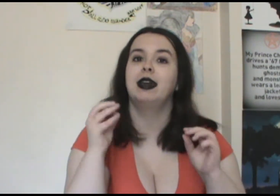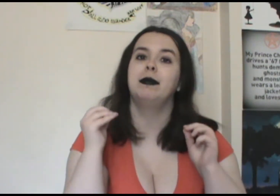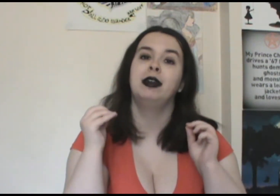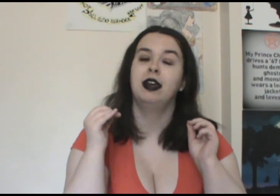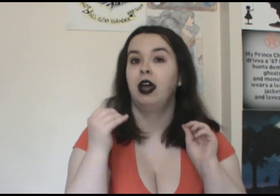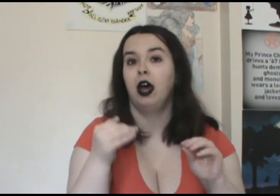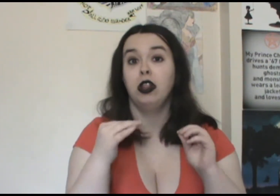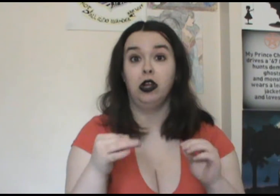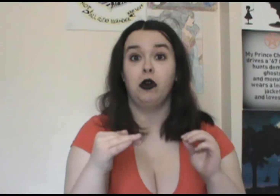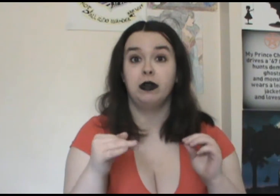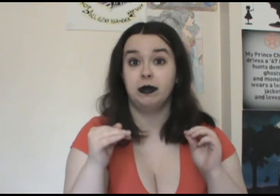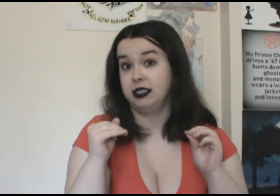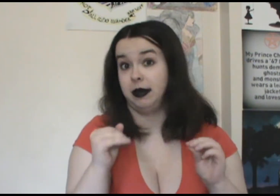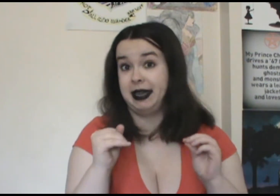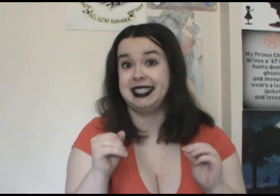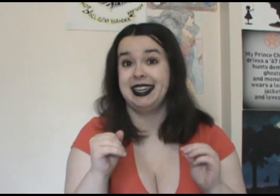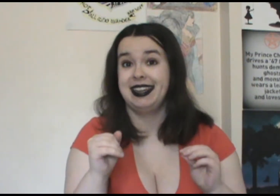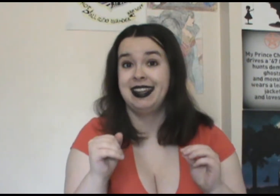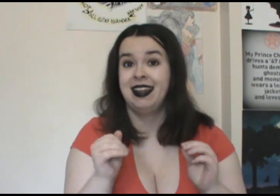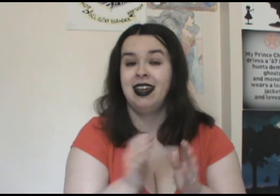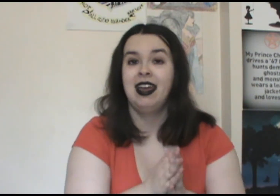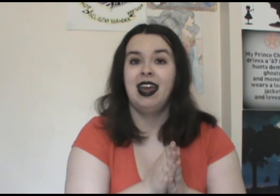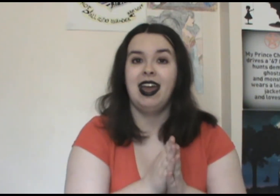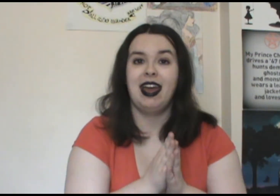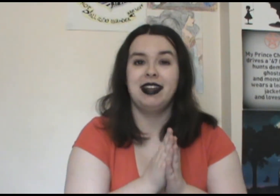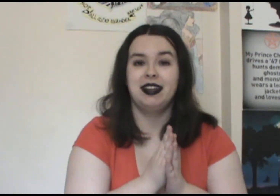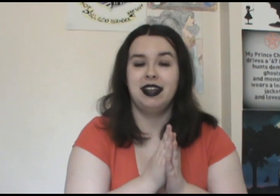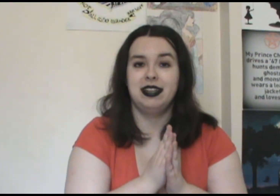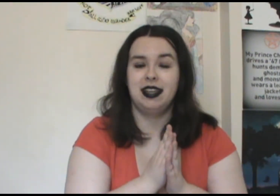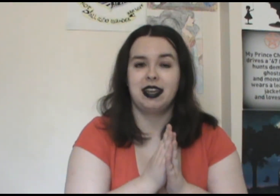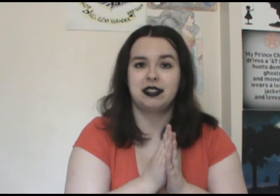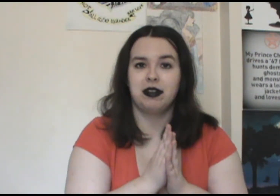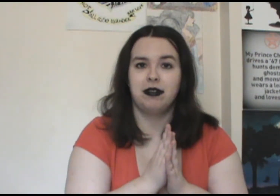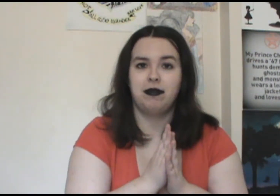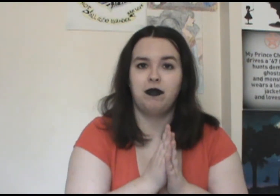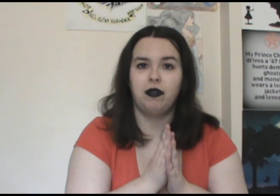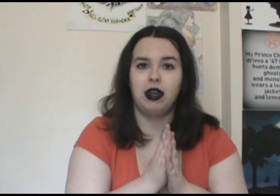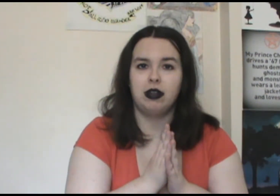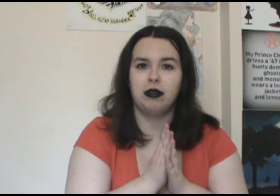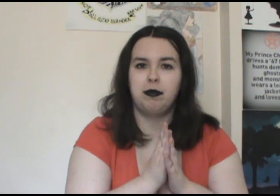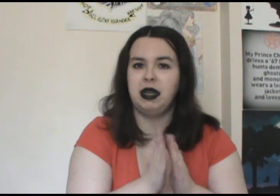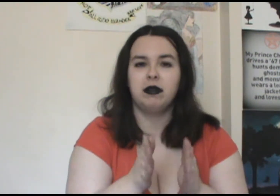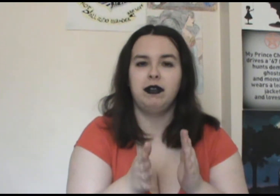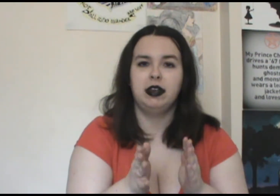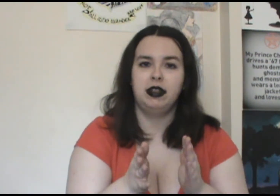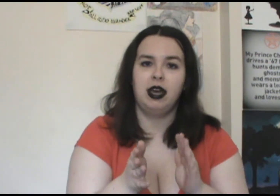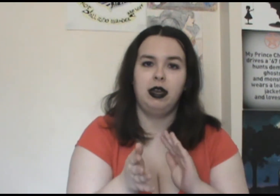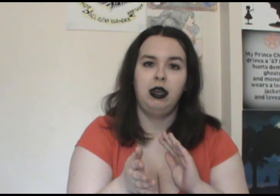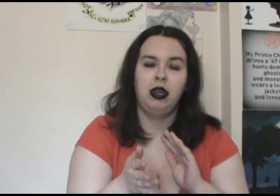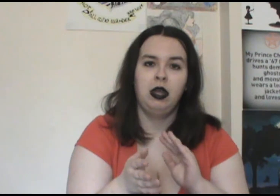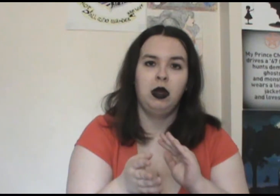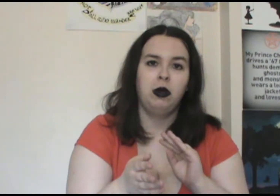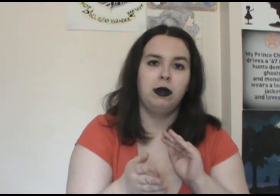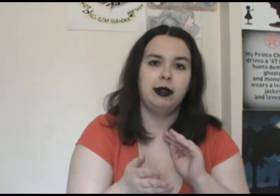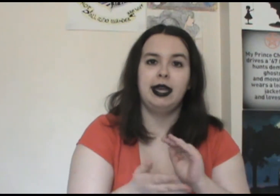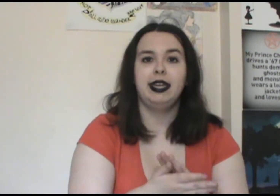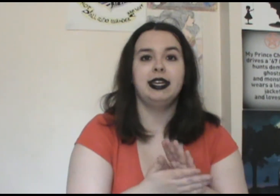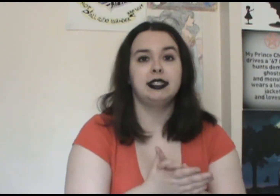them alone was amazing. And it like sort of being revealed that Lenny is